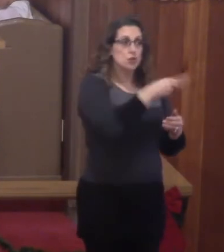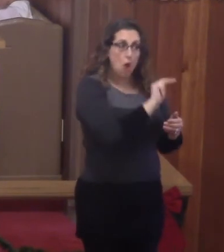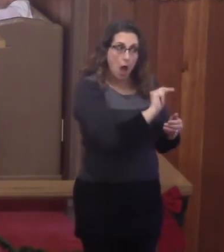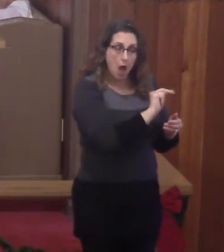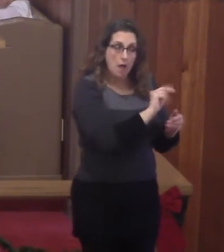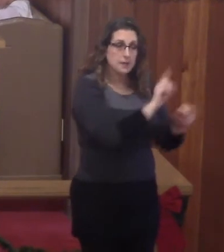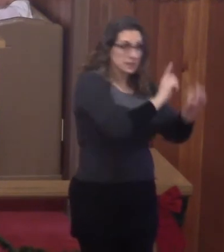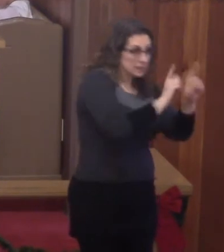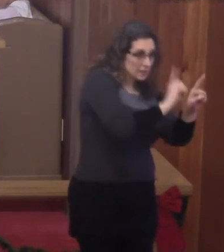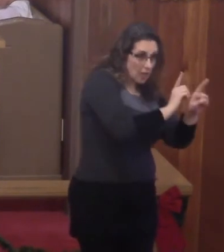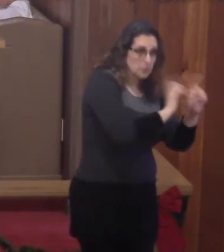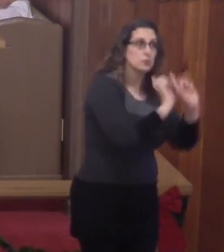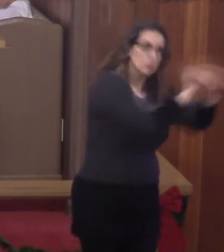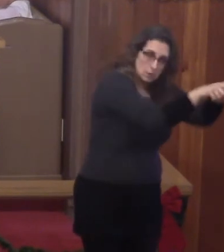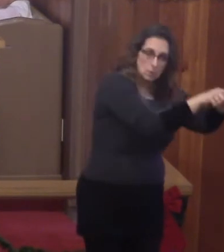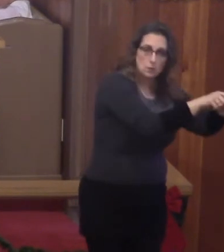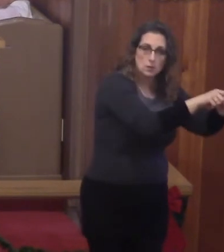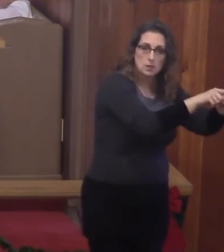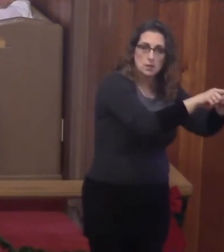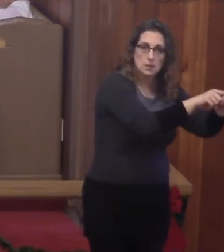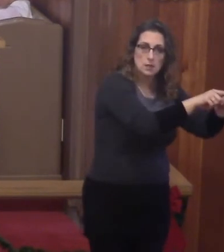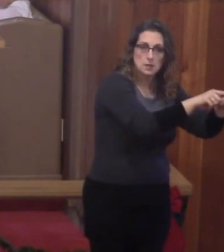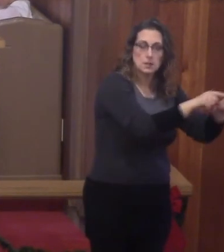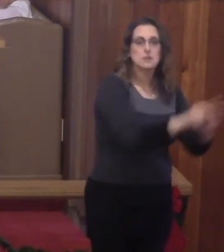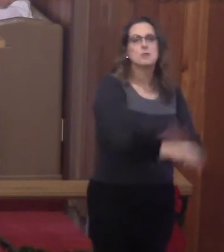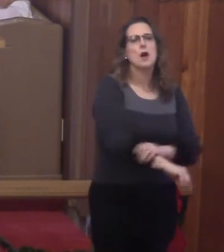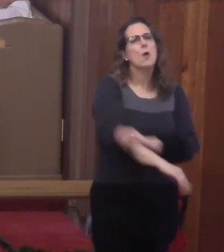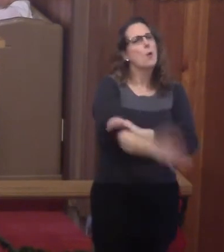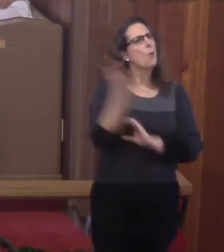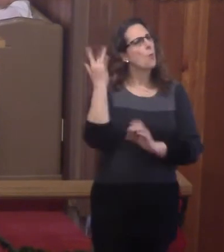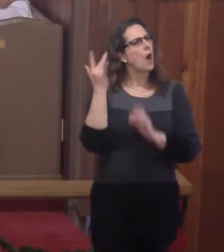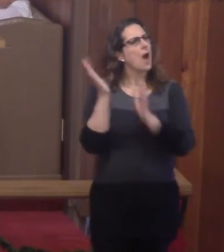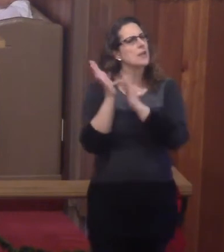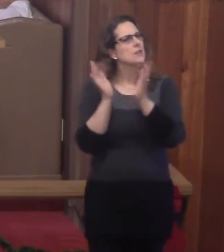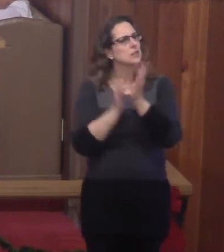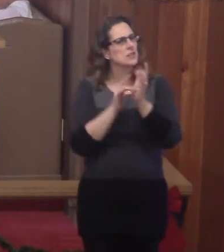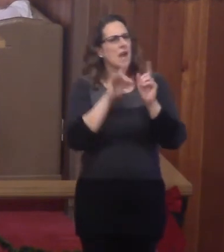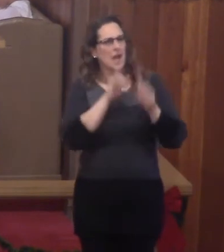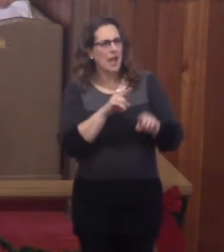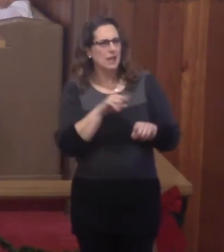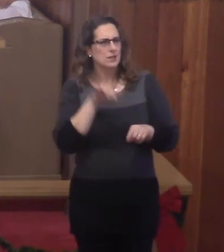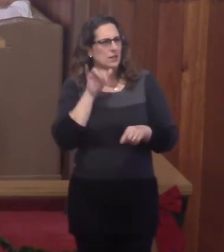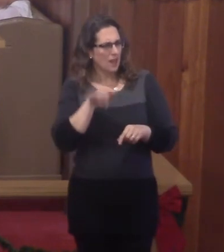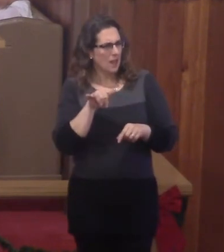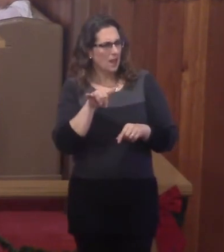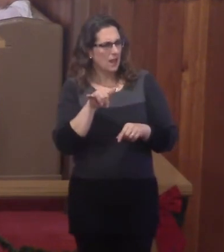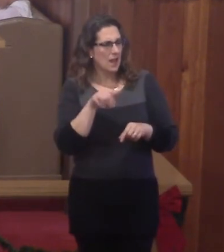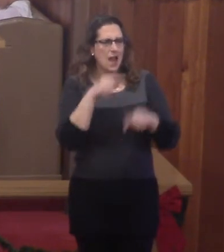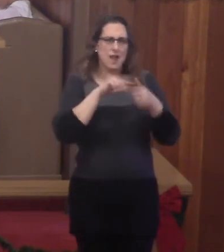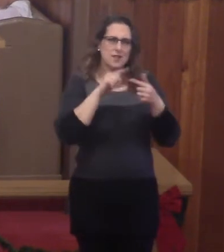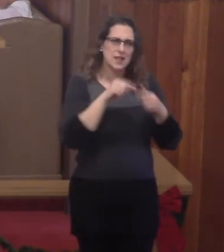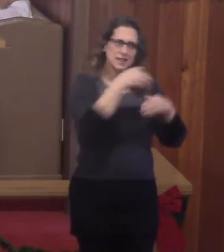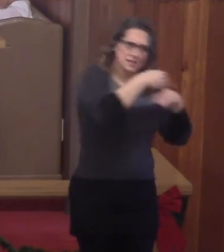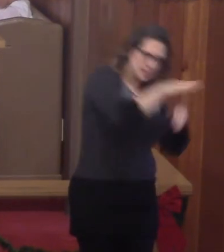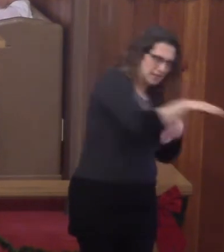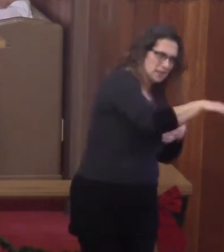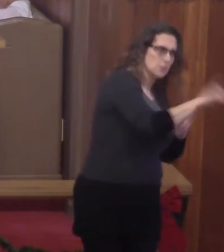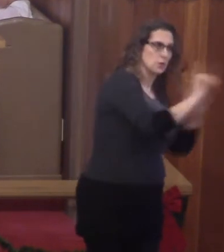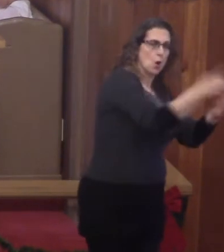back to him to reassure him? Why did Jesus answer this way and then send the disciples back to prison days